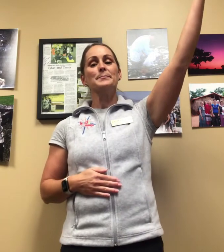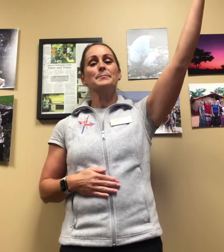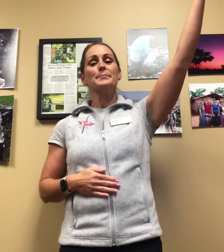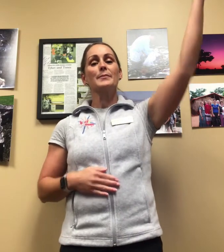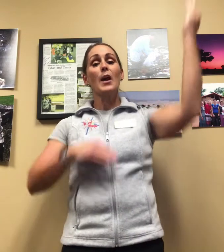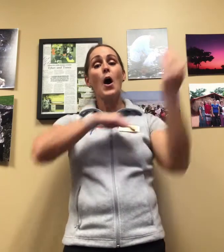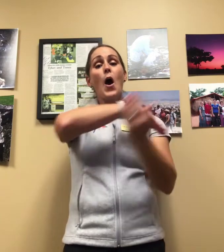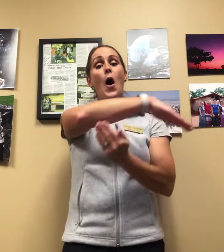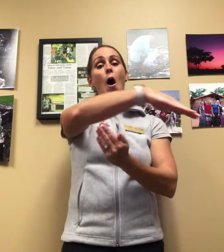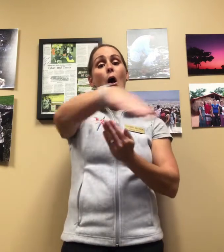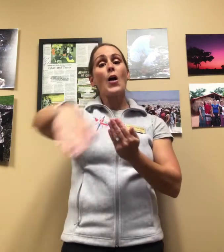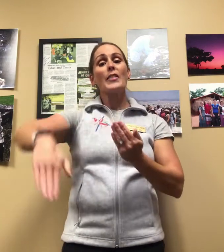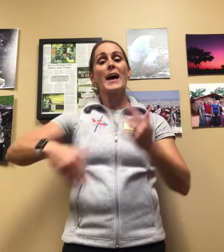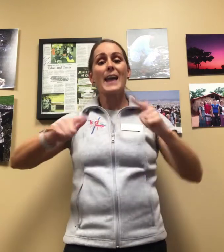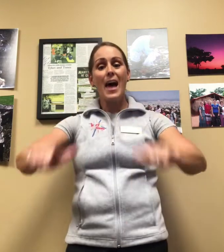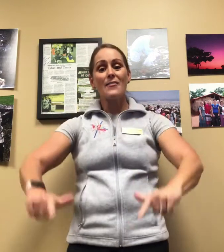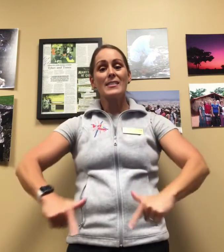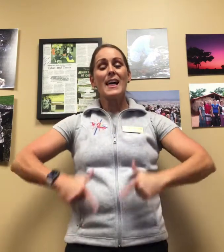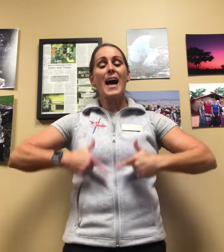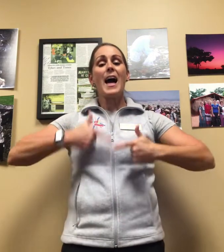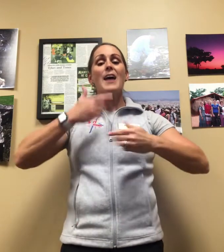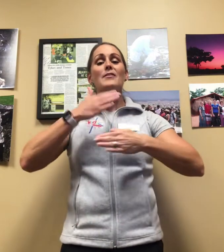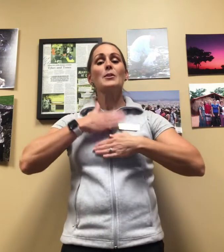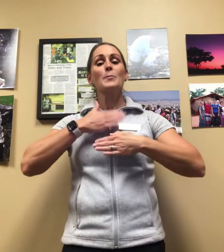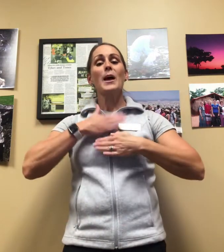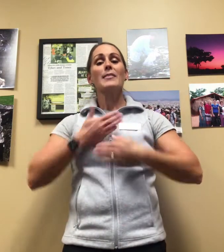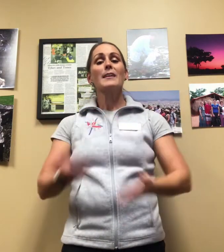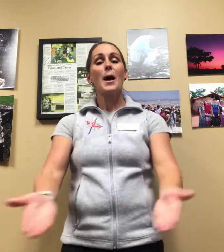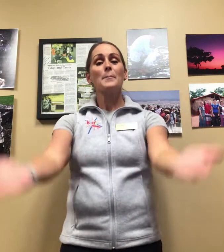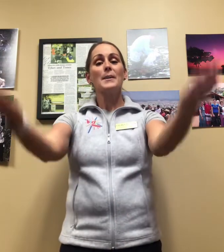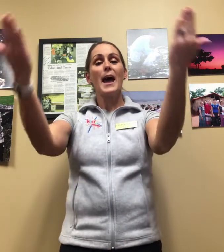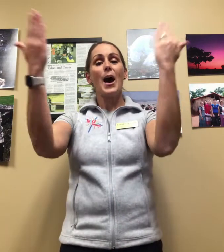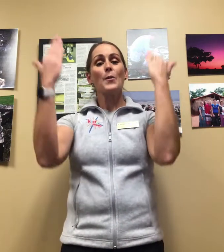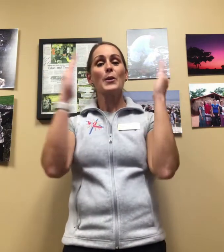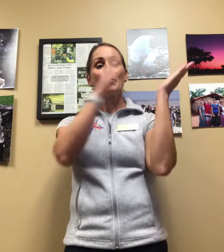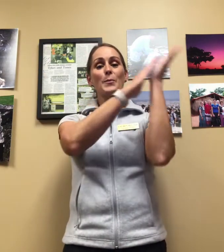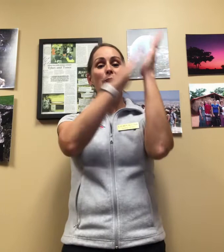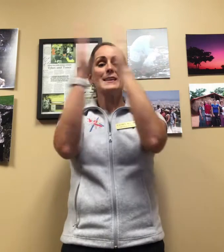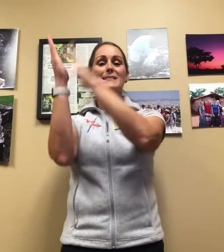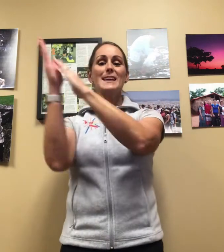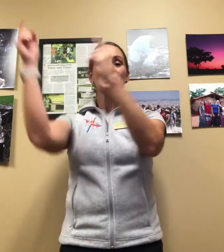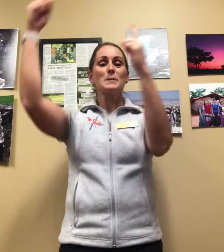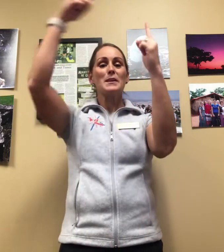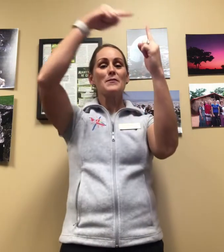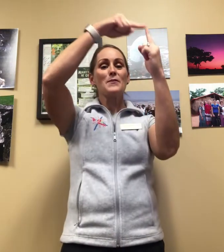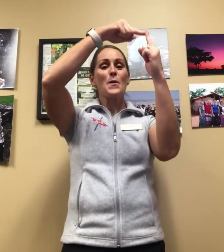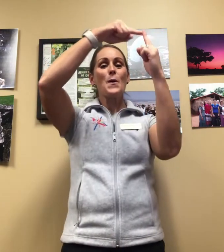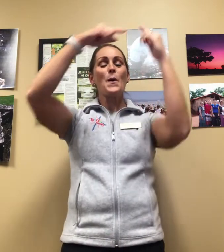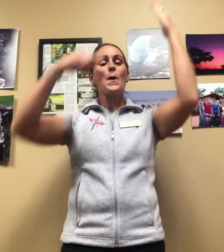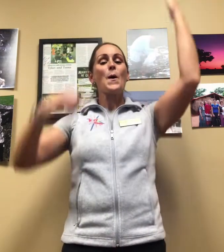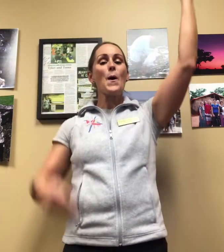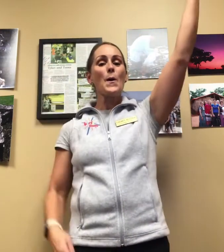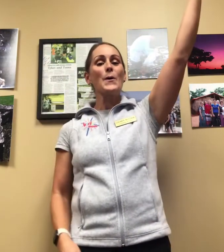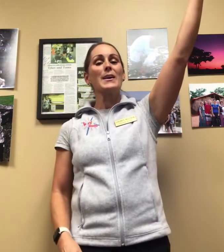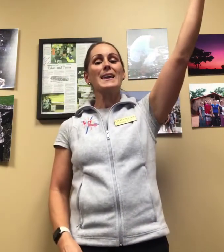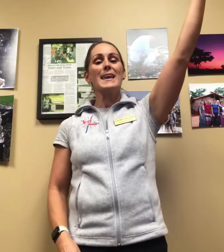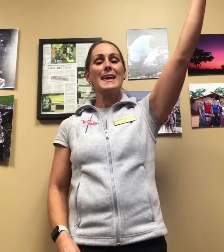And all that had life and breath for now With praises before Him